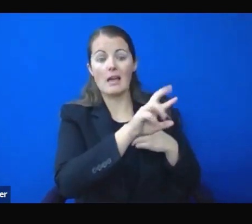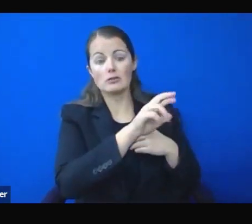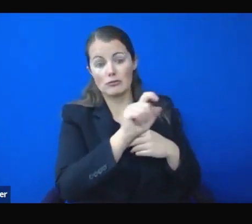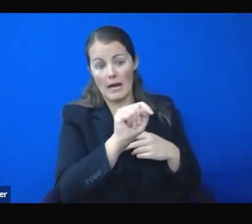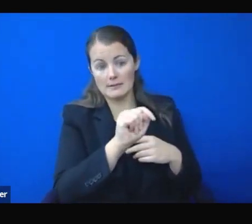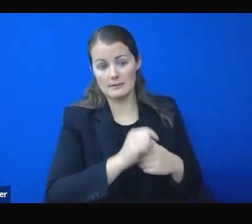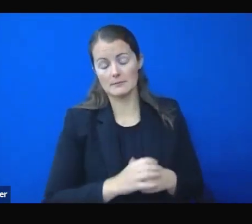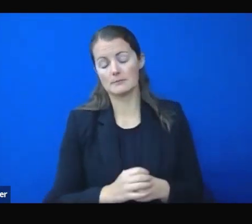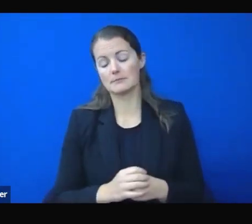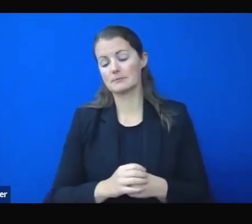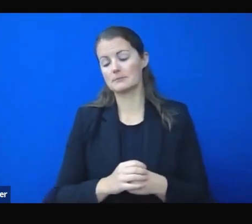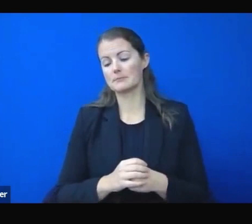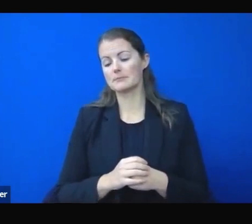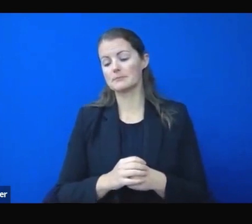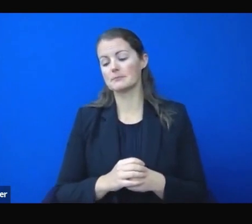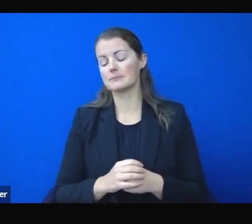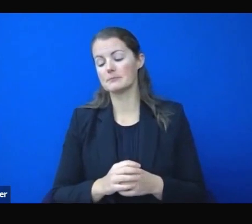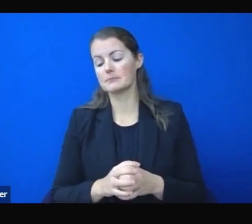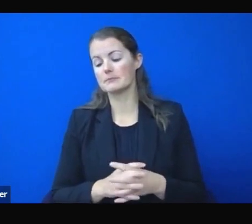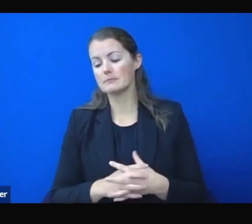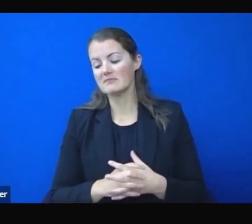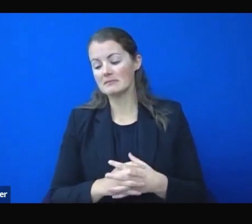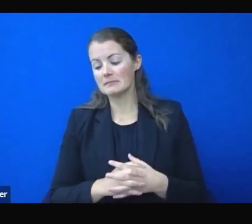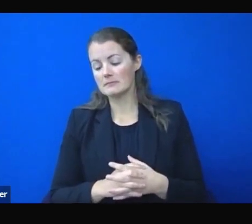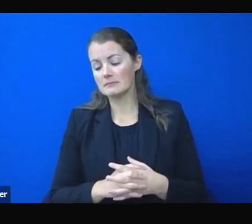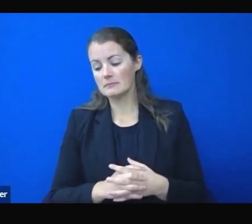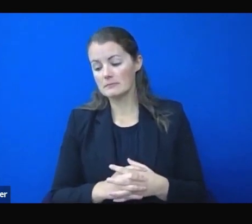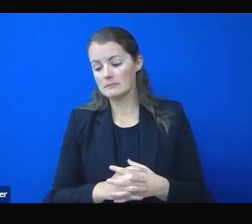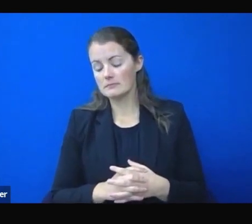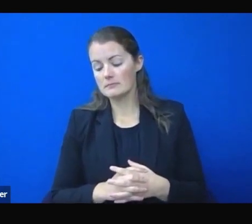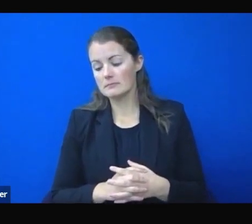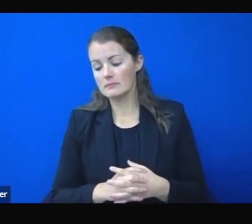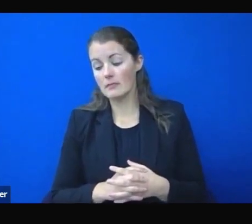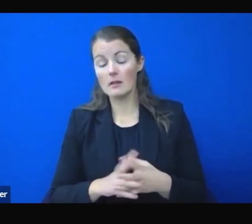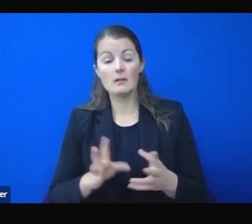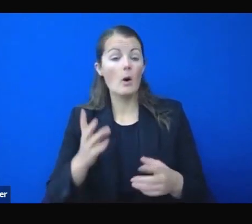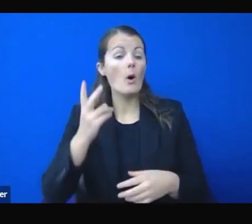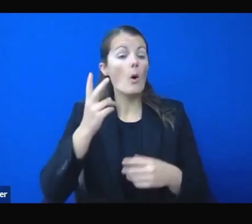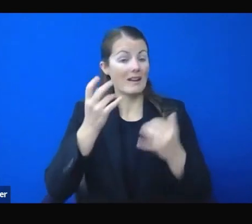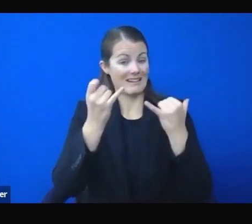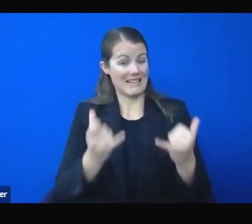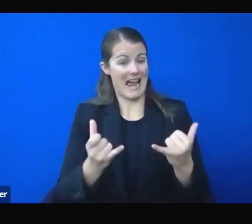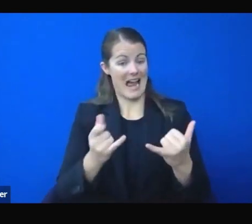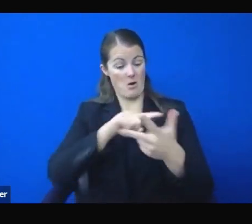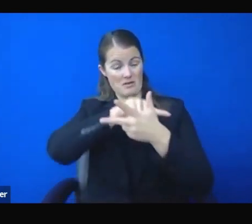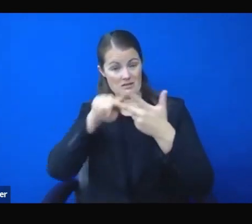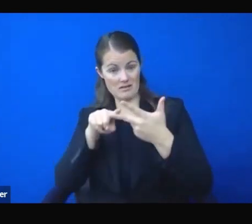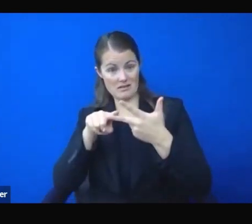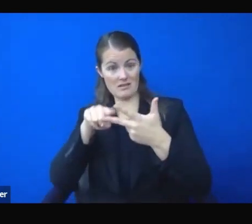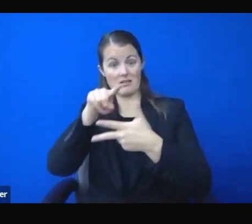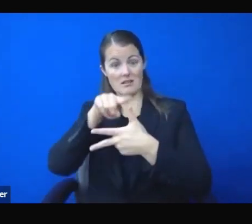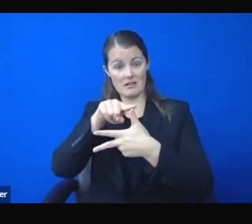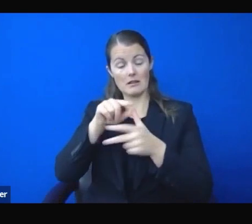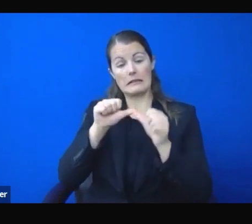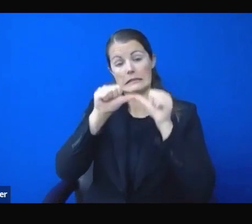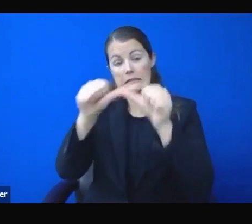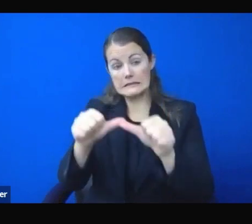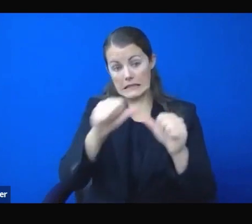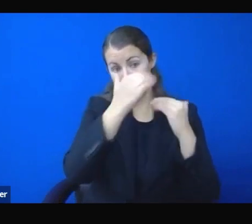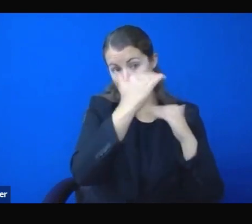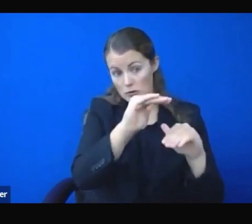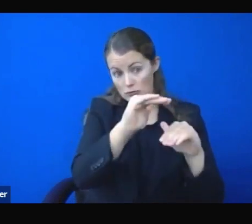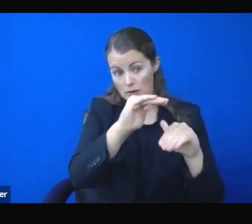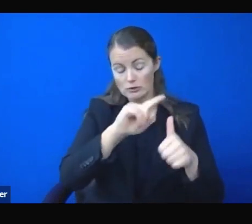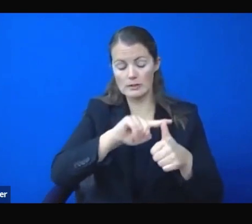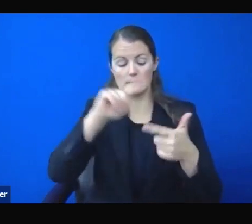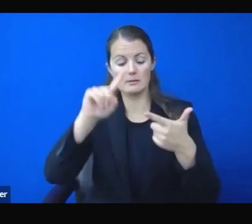of Nevadans, and a vaccine on the horizon, I am hopeful we can continue to stand together in this fight against the virus.